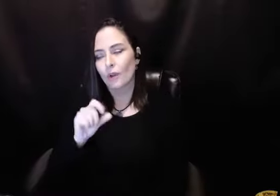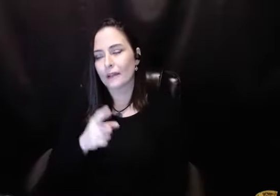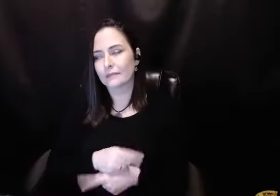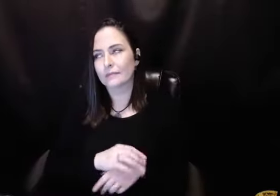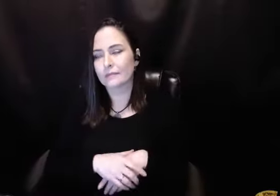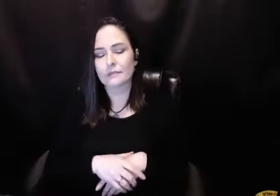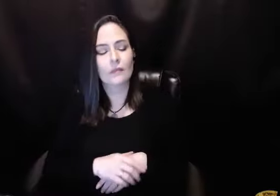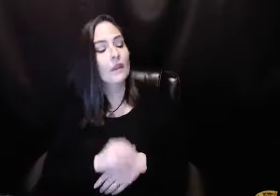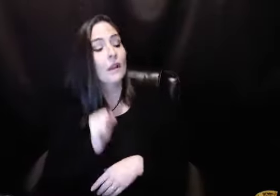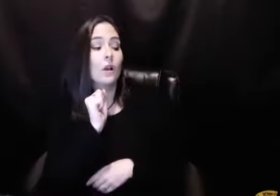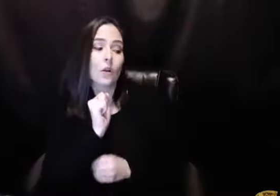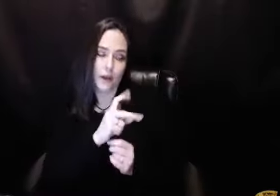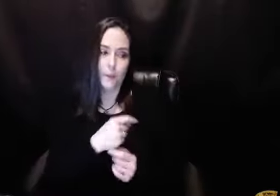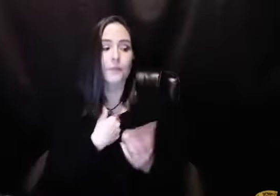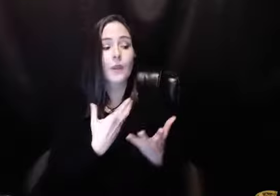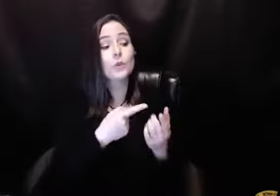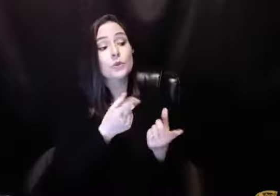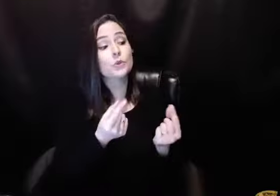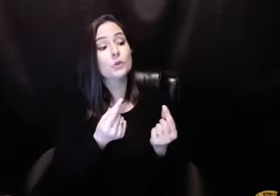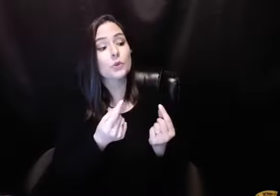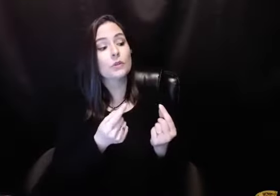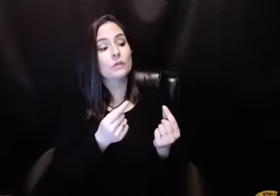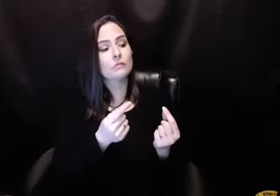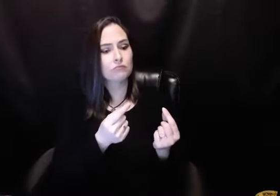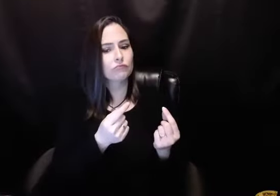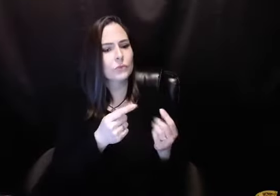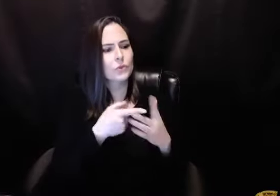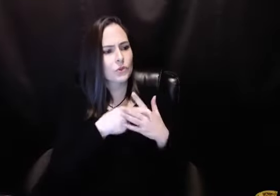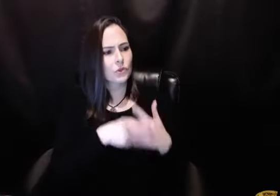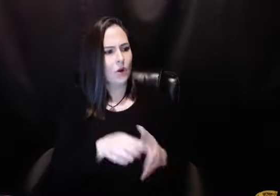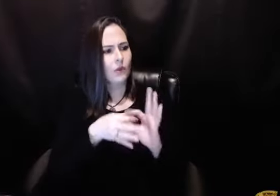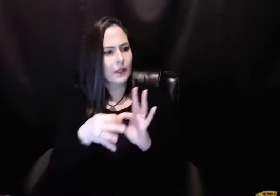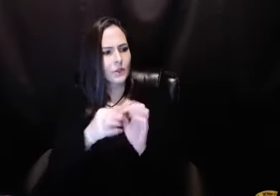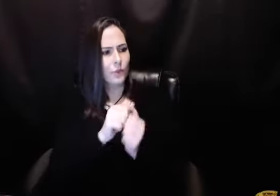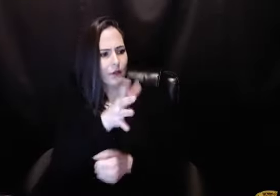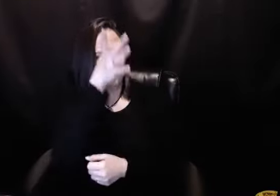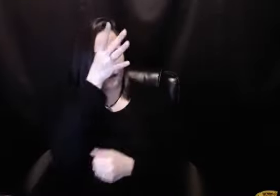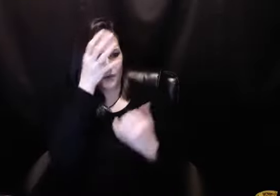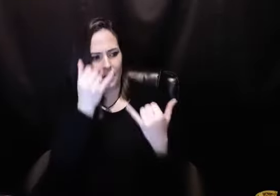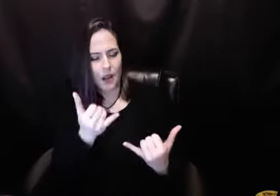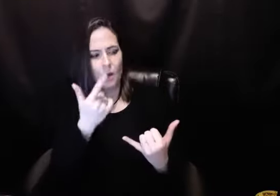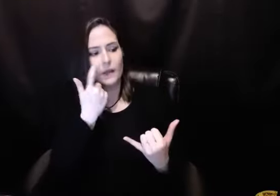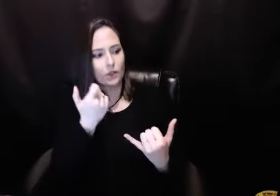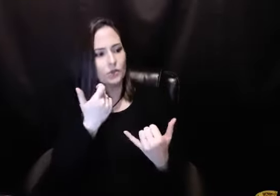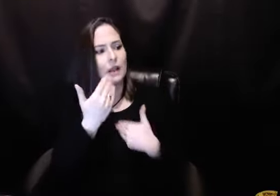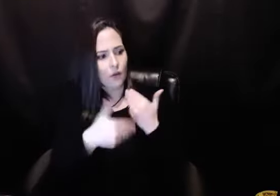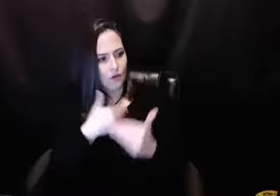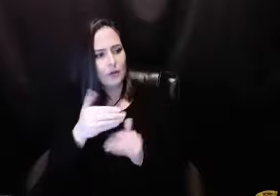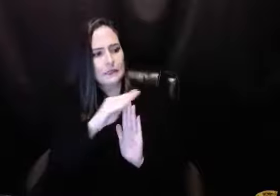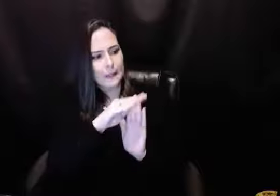he said, pretty much. Pretty much. That's how it goes. And I said, well, I want you to develop a relationship with your